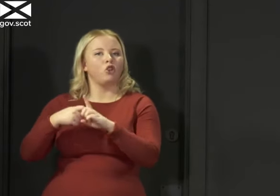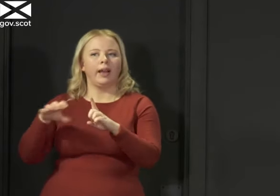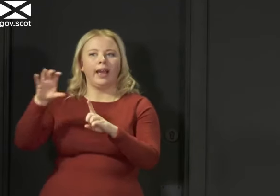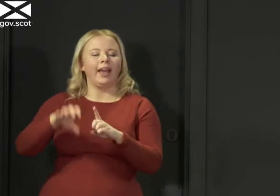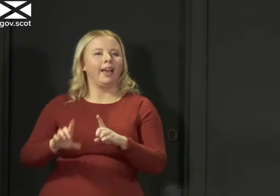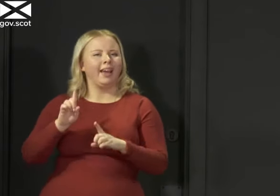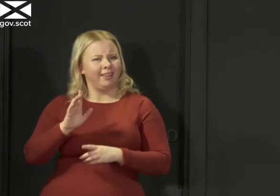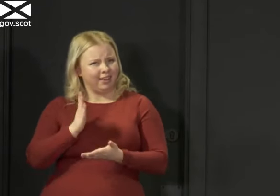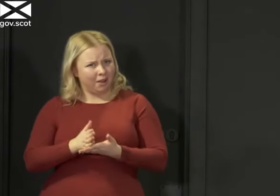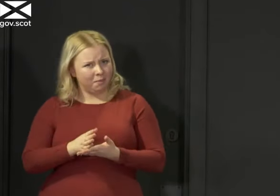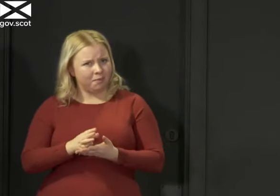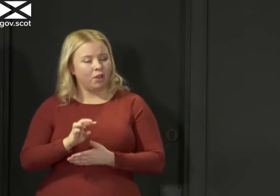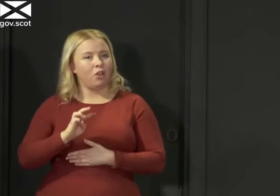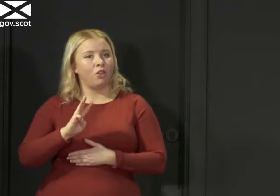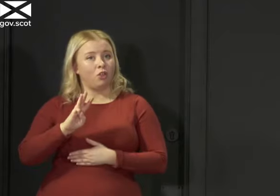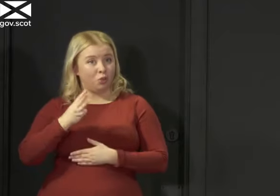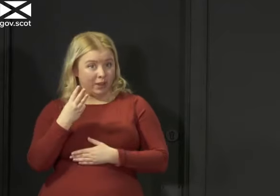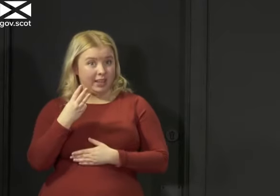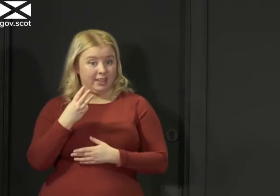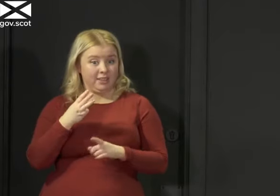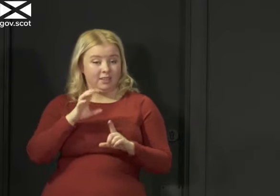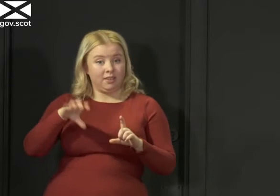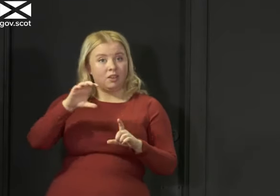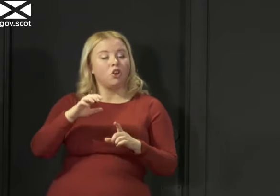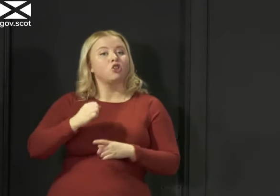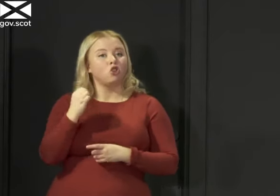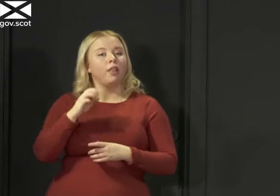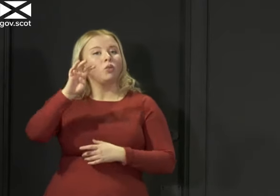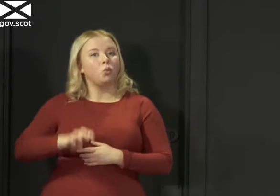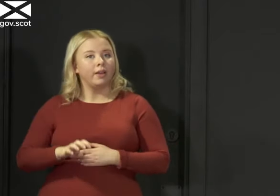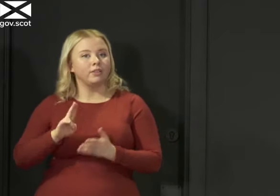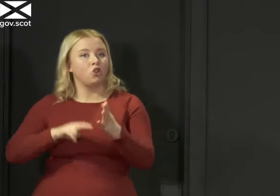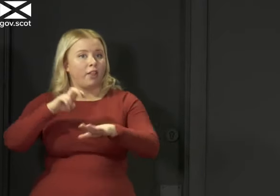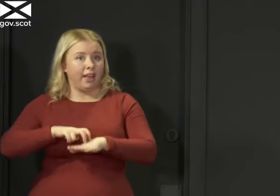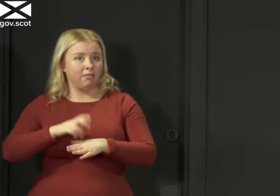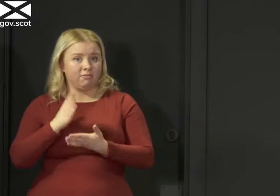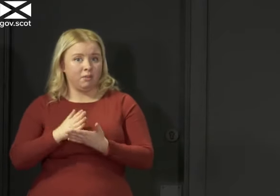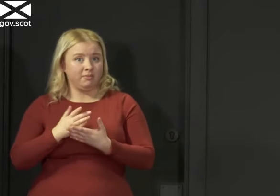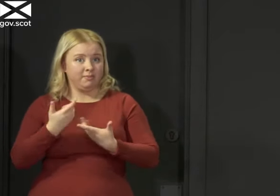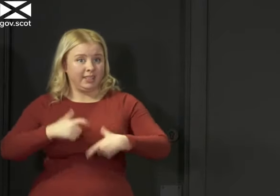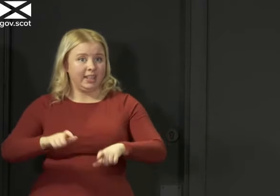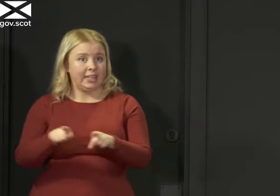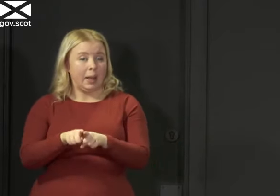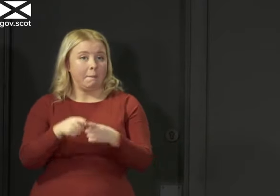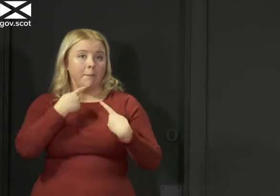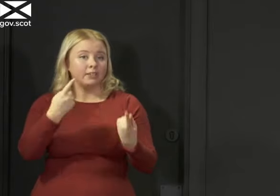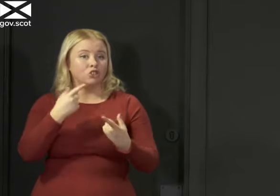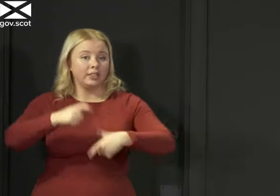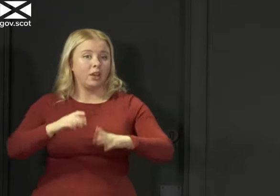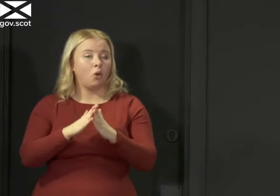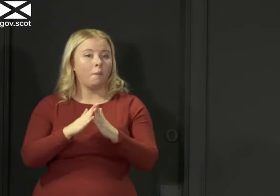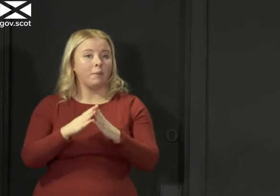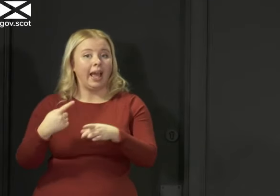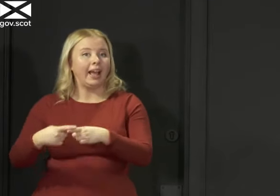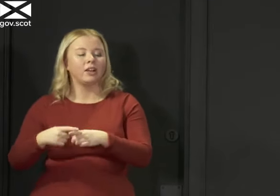the four nations in the UK Scotland, Wales and Northern Ireland are pretty much sticking with the stay at home message right now. England, and this is where I'm